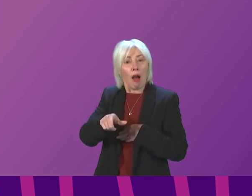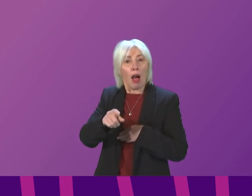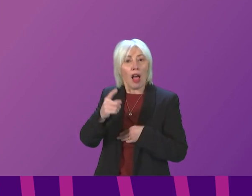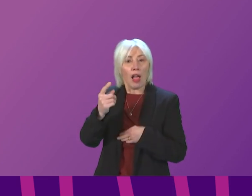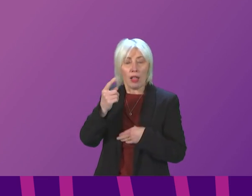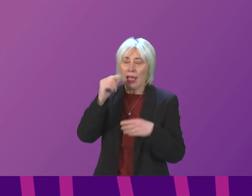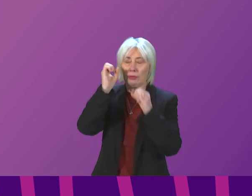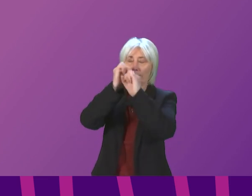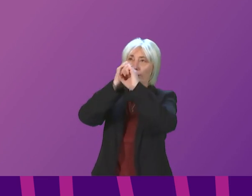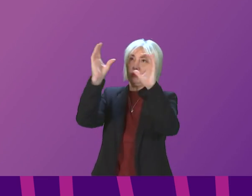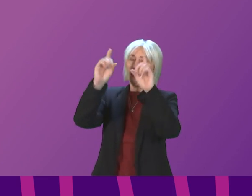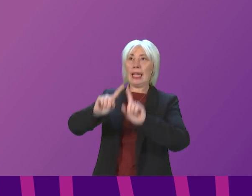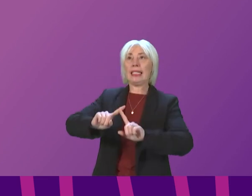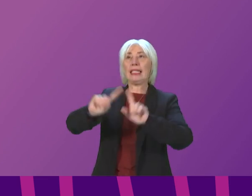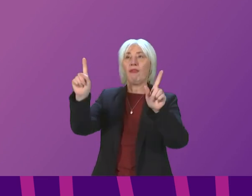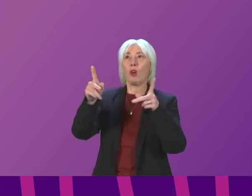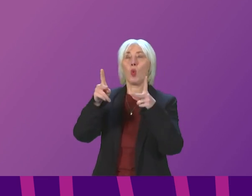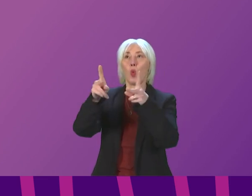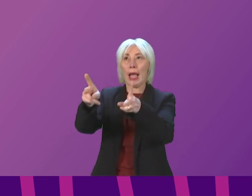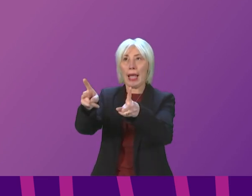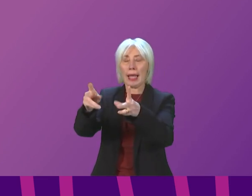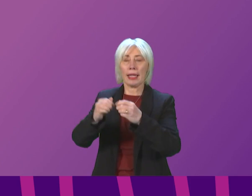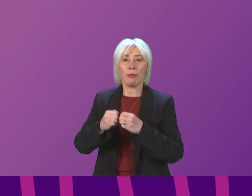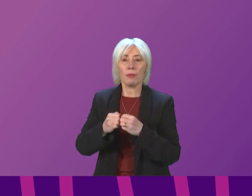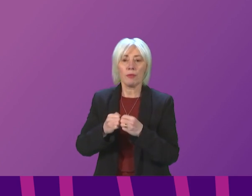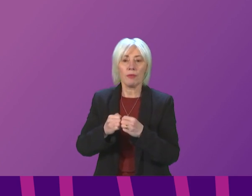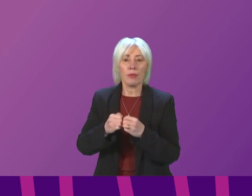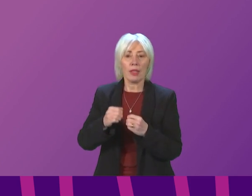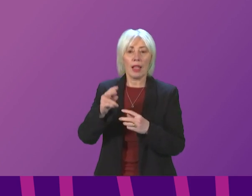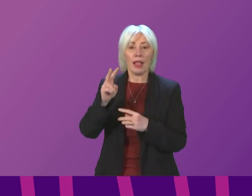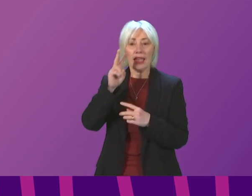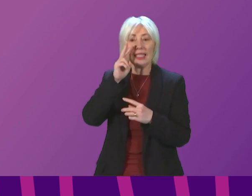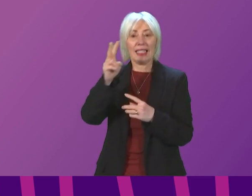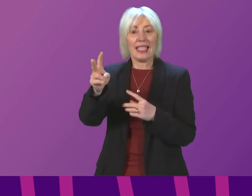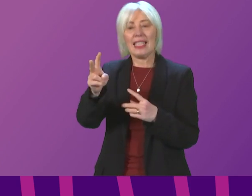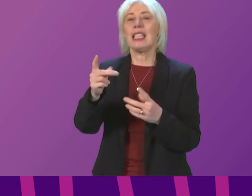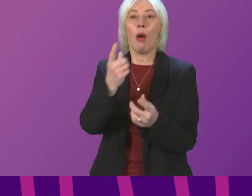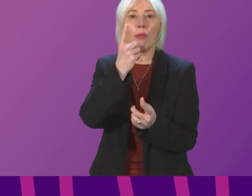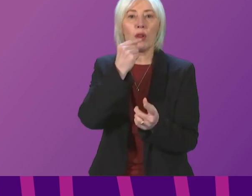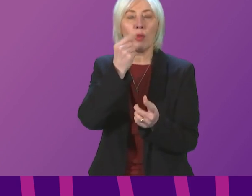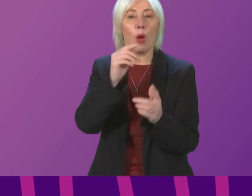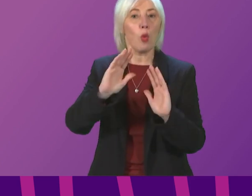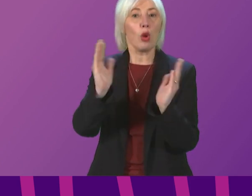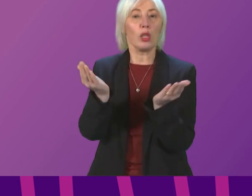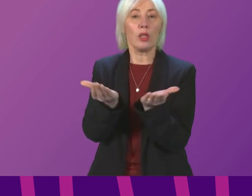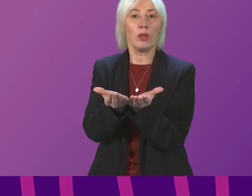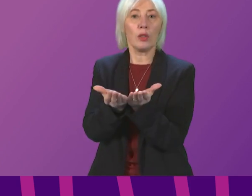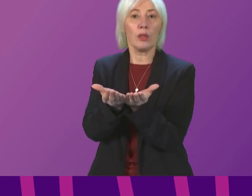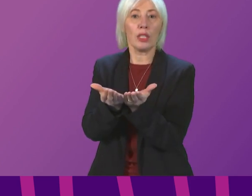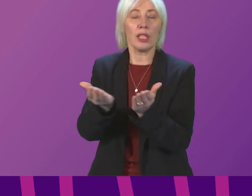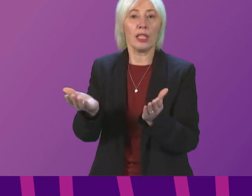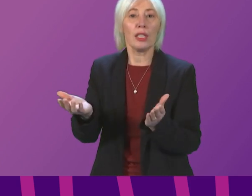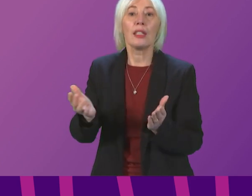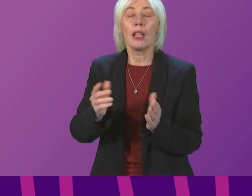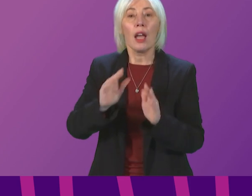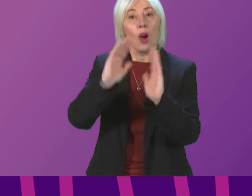reality. Someone who can see a possible world, a world that could be